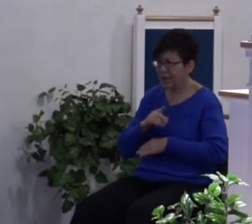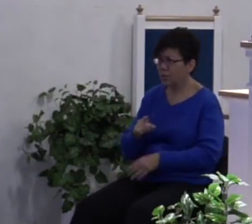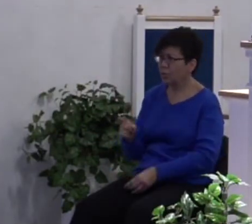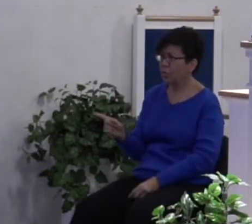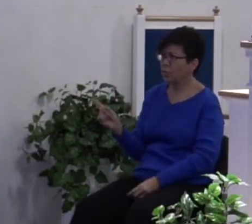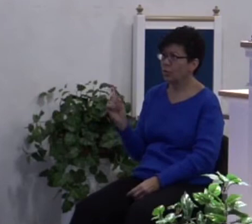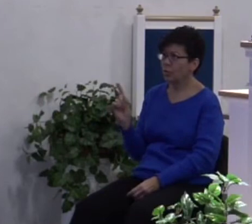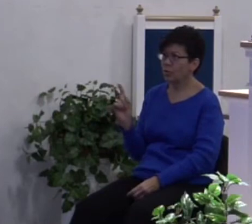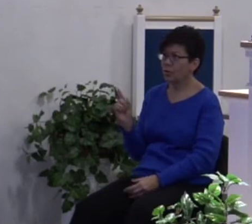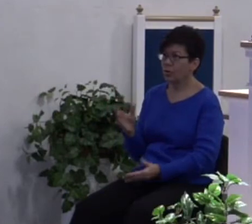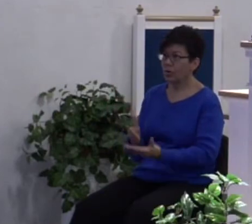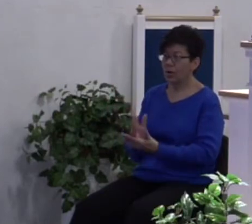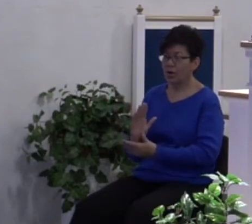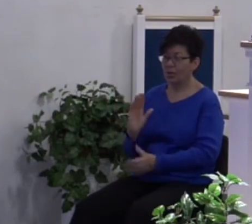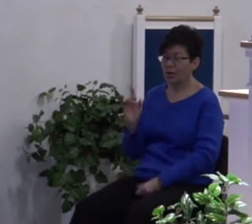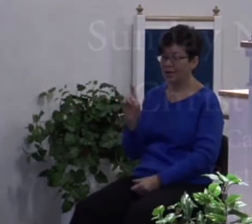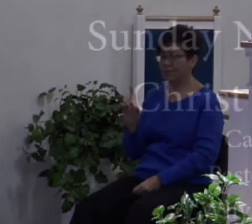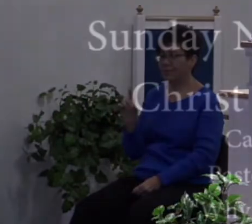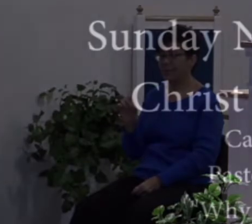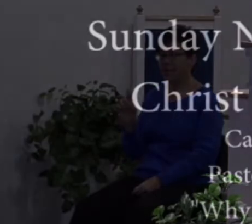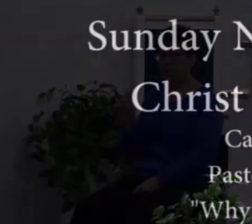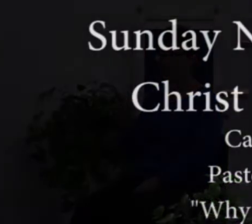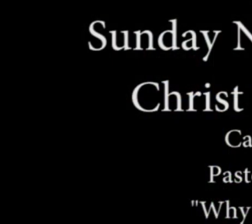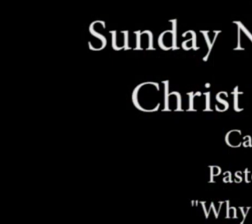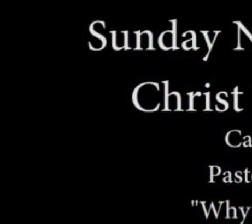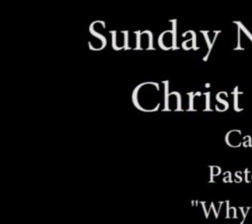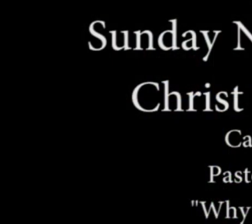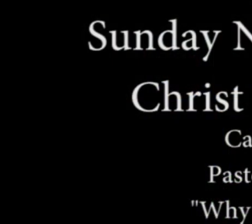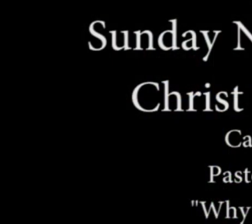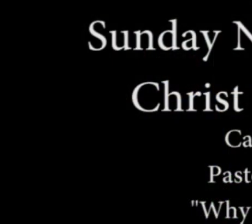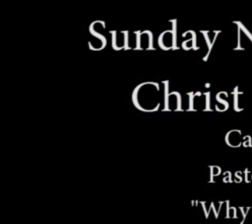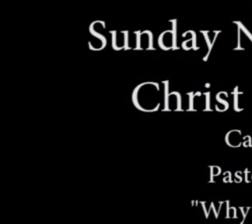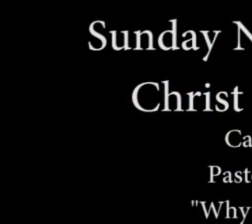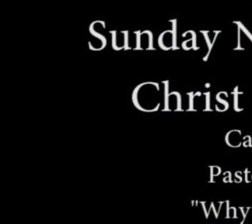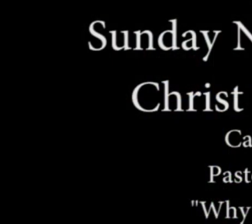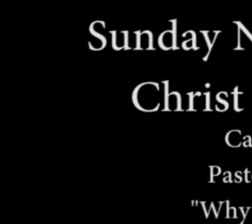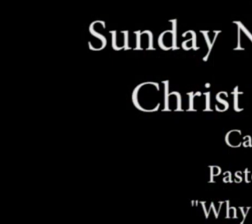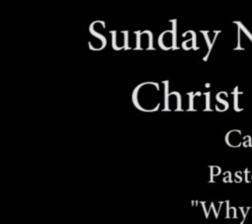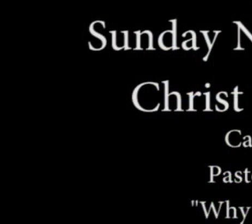All right Elder Poppy. Thank you.